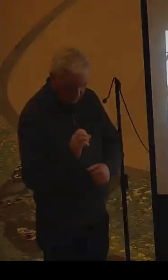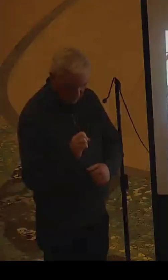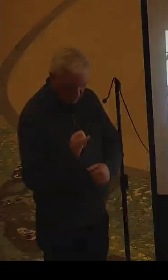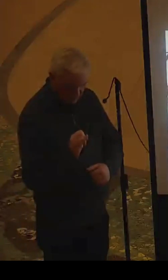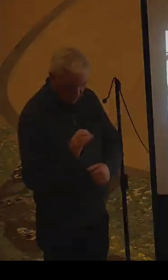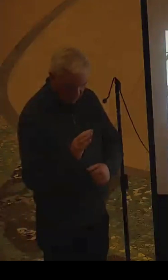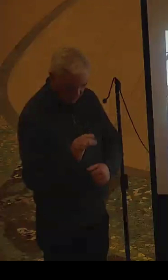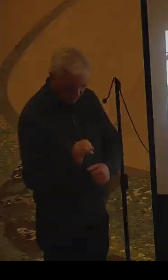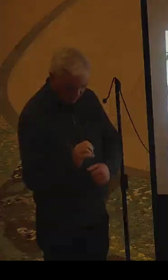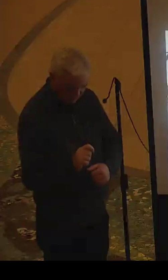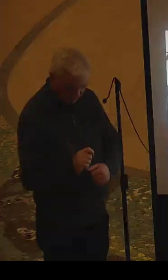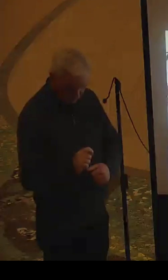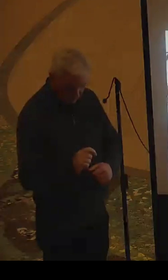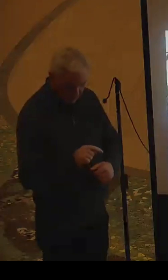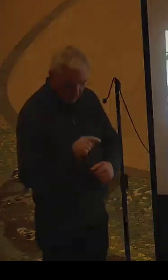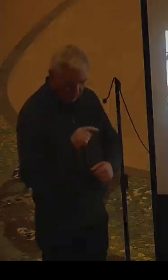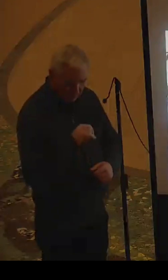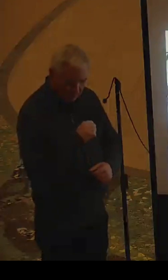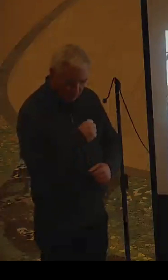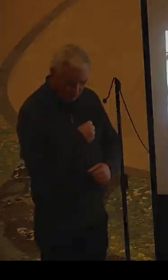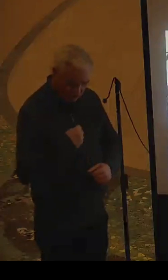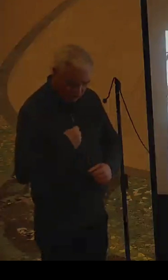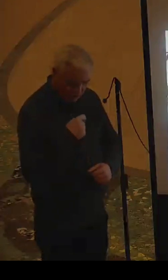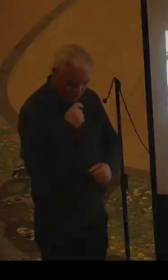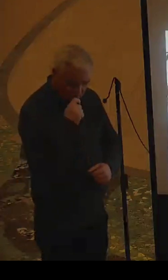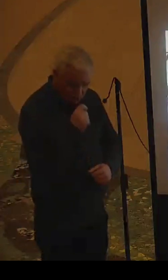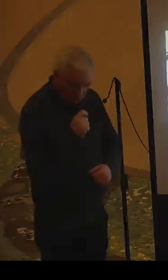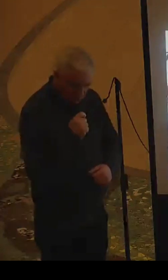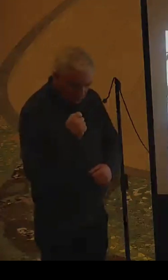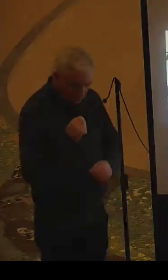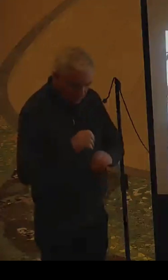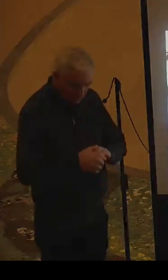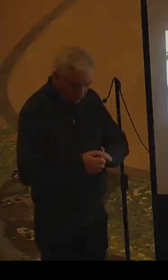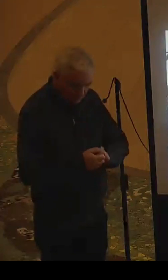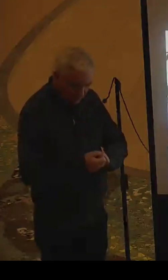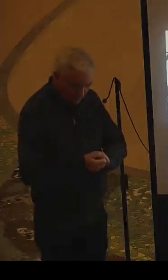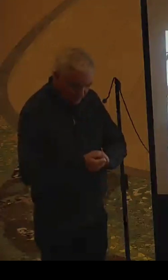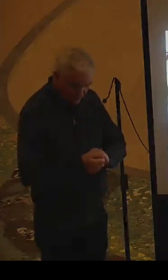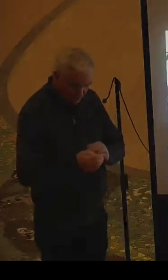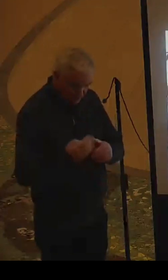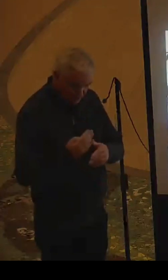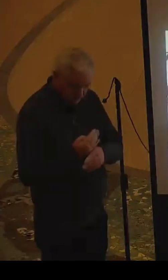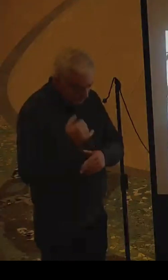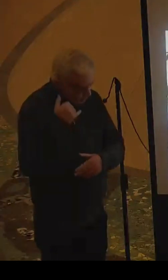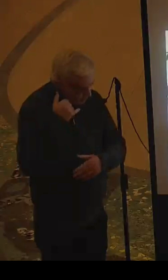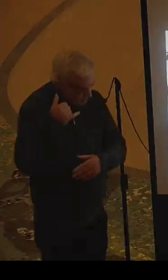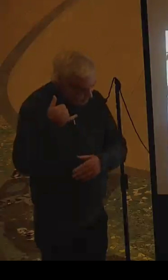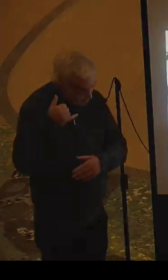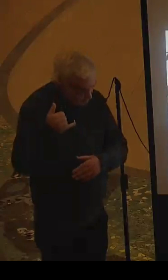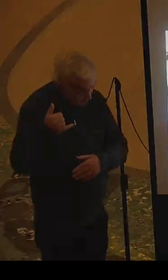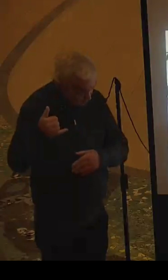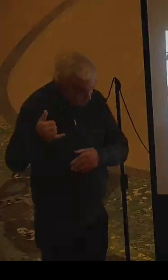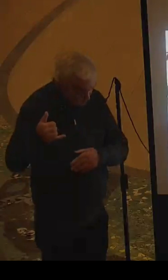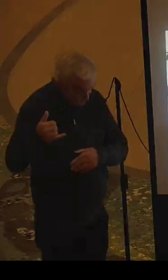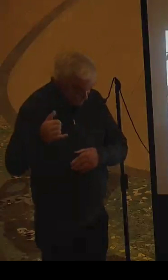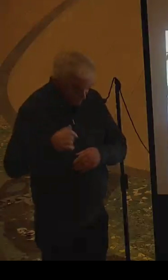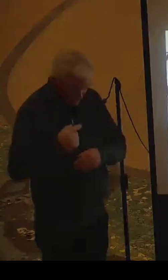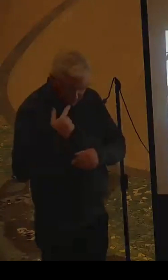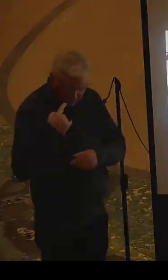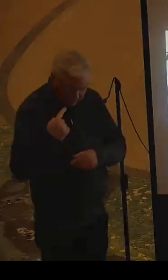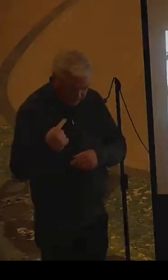Sepsibi. She told friends by phone,